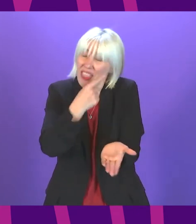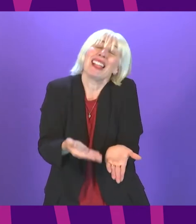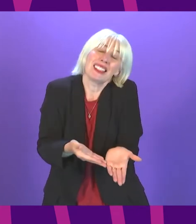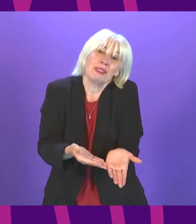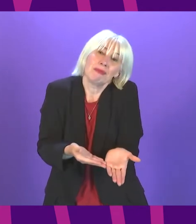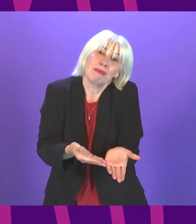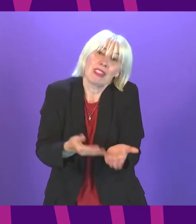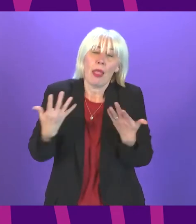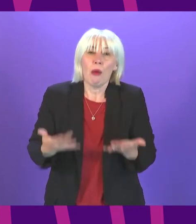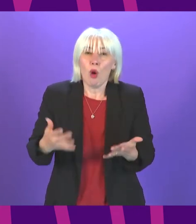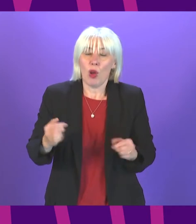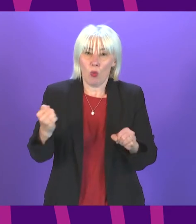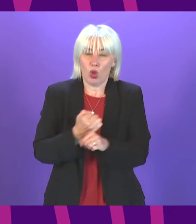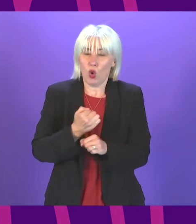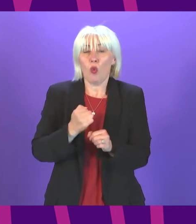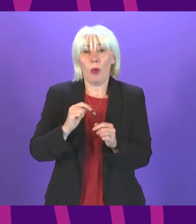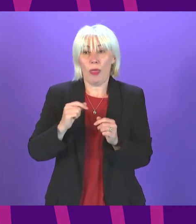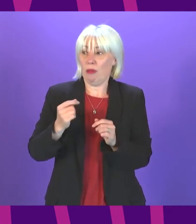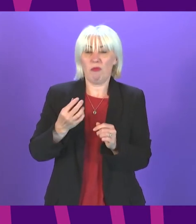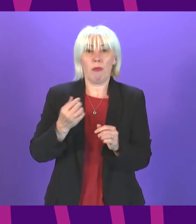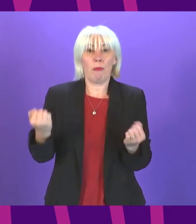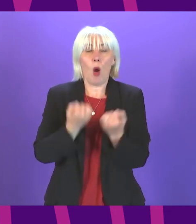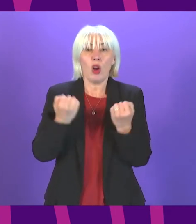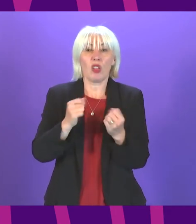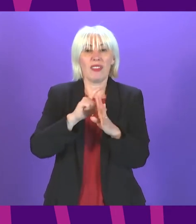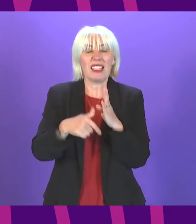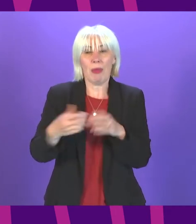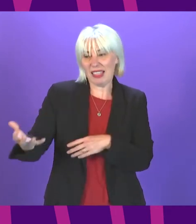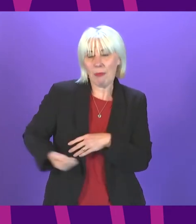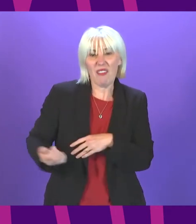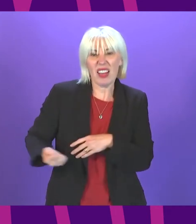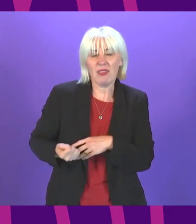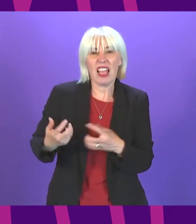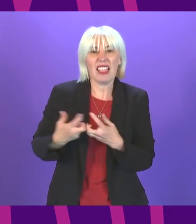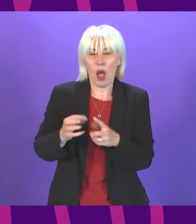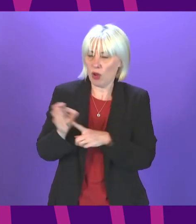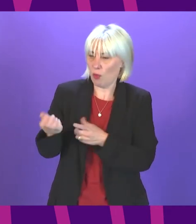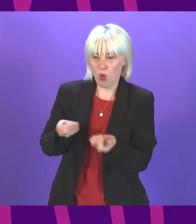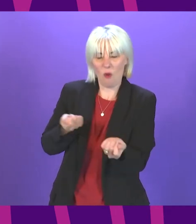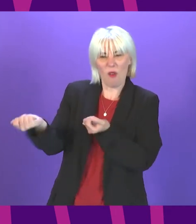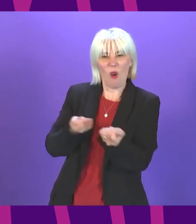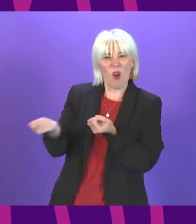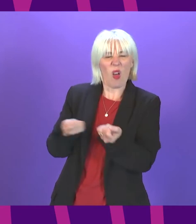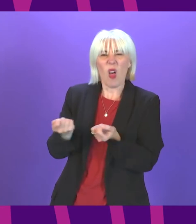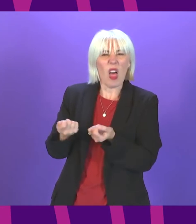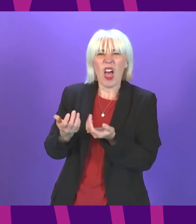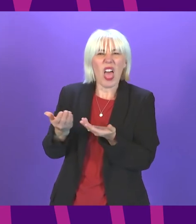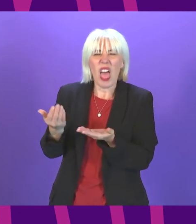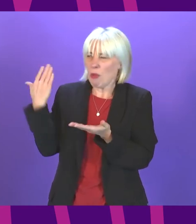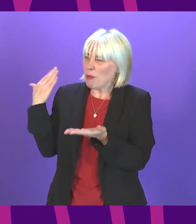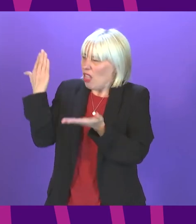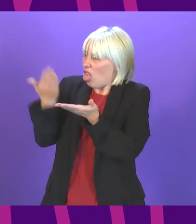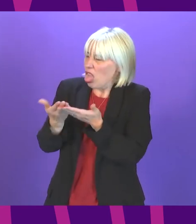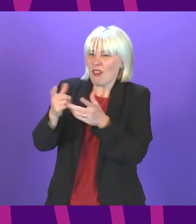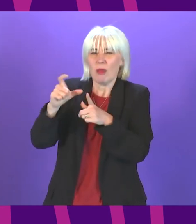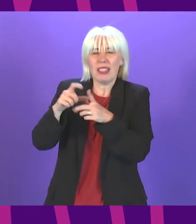we're doing with the powers we have on disability benefits is improving the administration of them implementing a rulebook passed down from the DWP